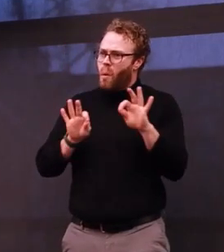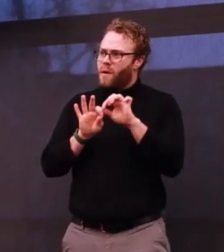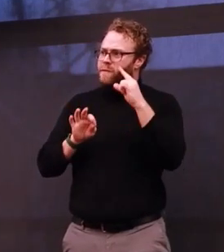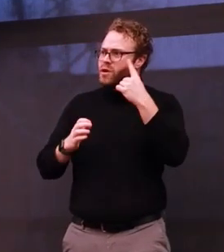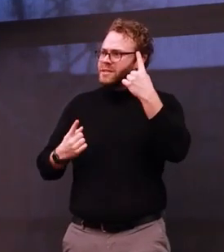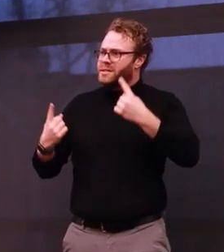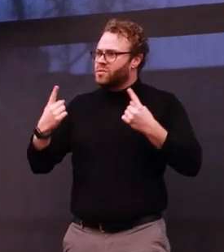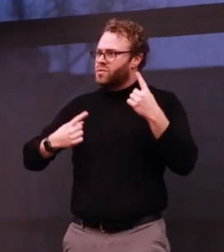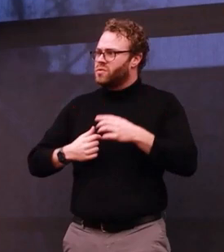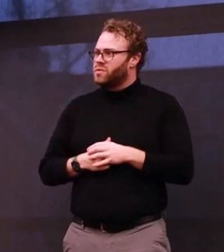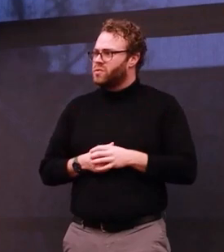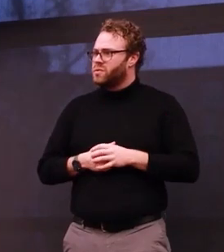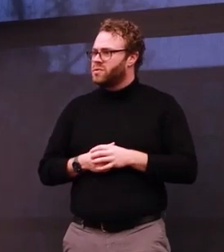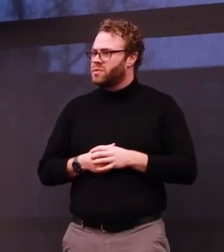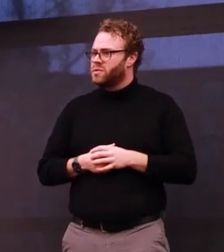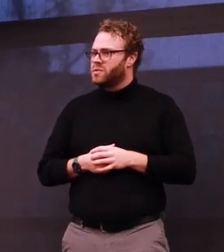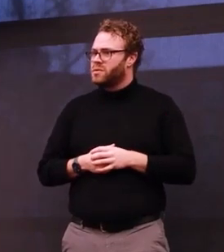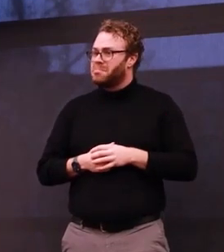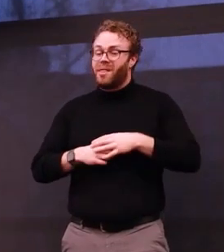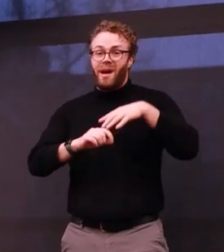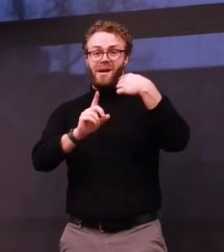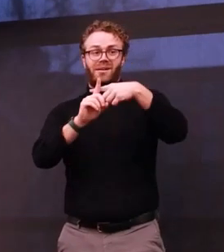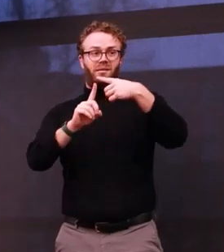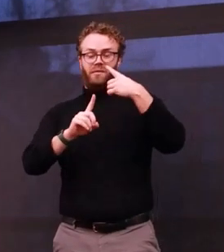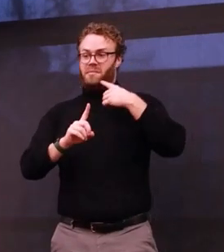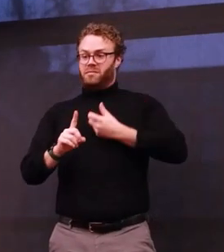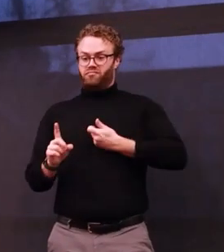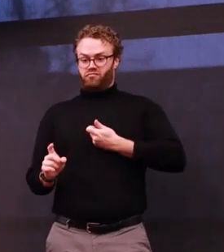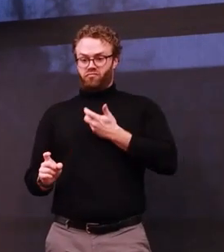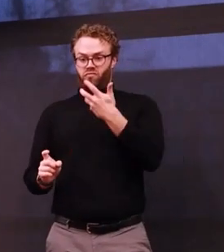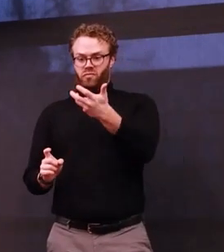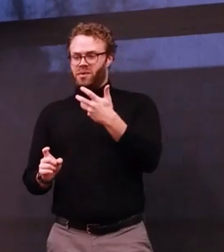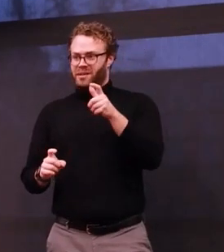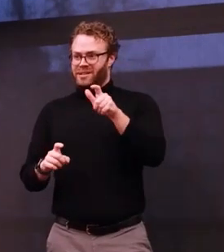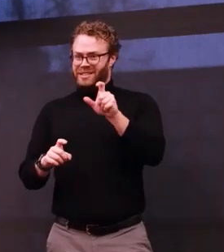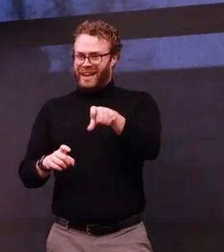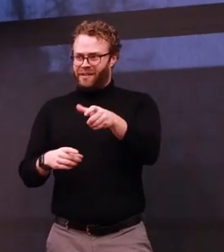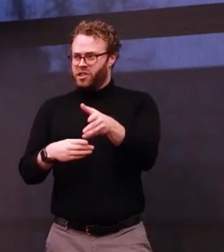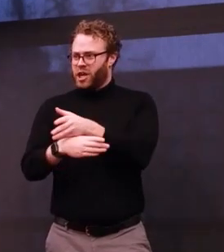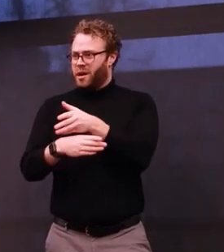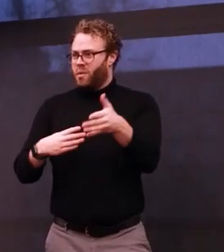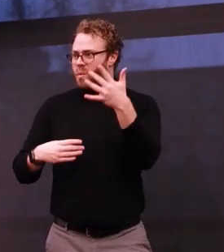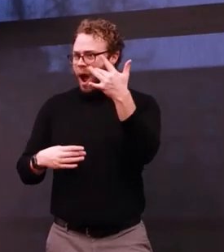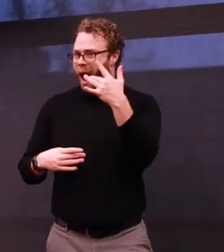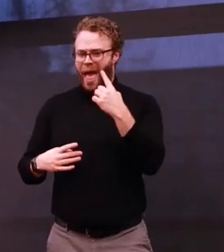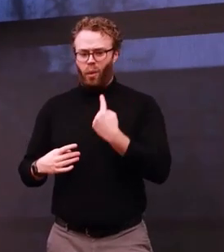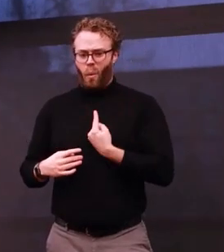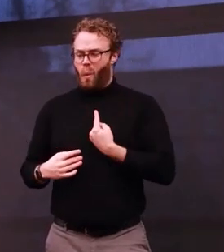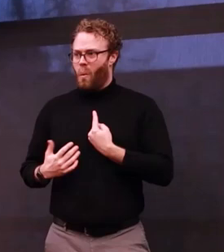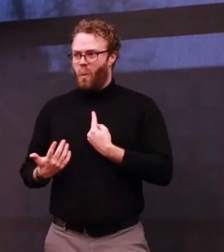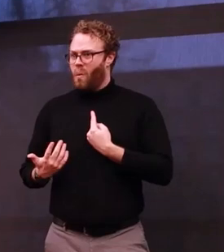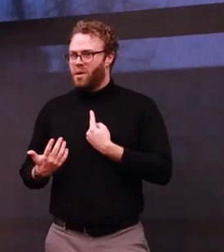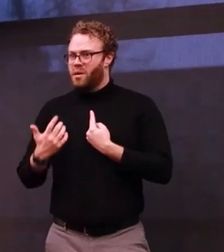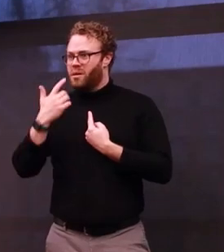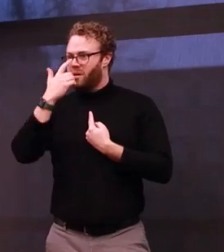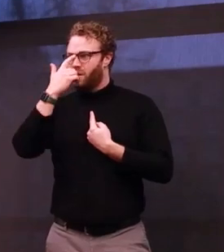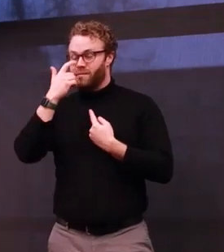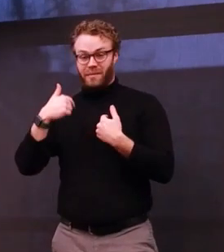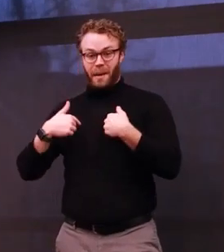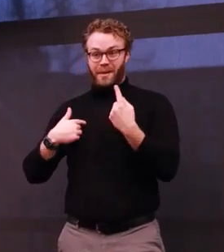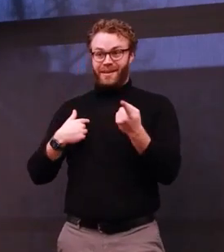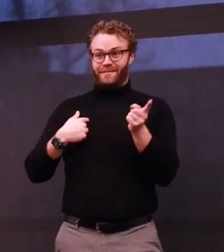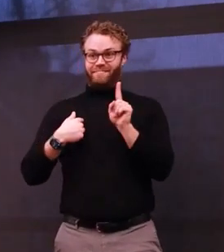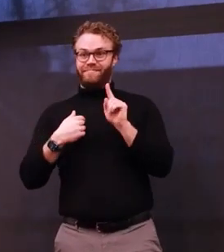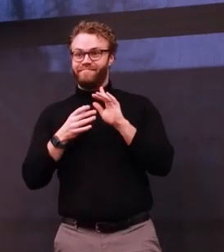It's also important for me to share my story because it's not just my story. And the fact that I have here is due